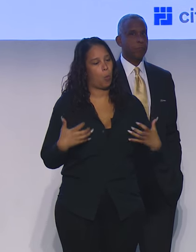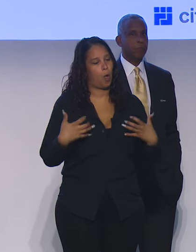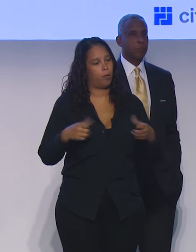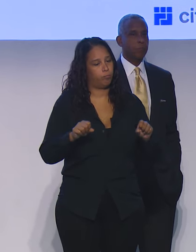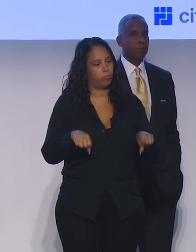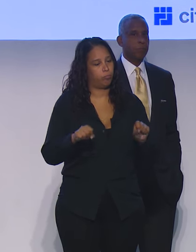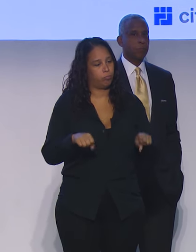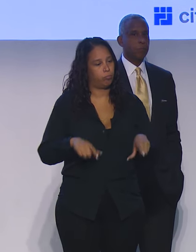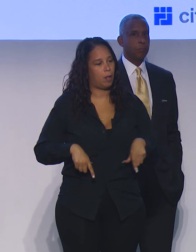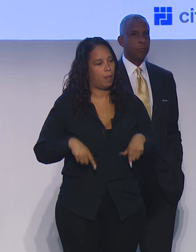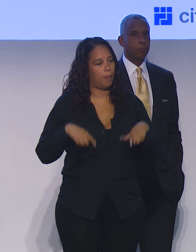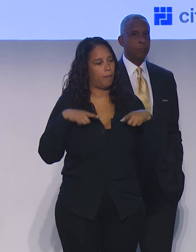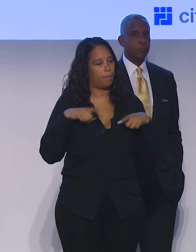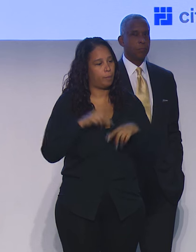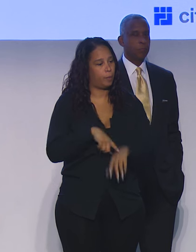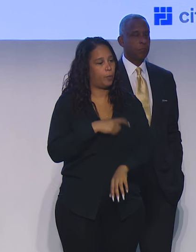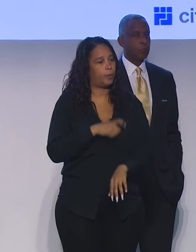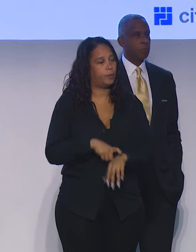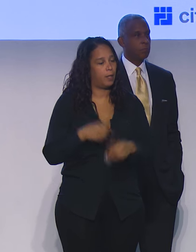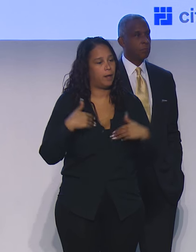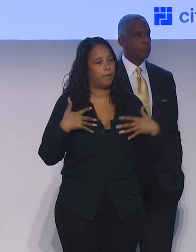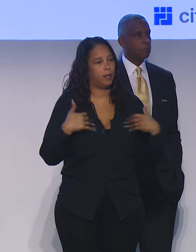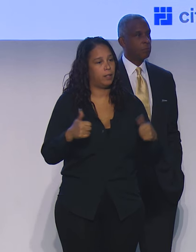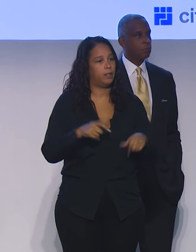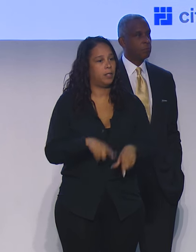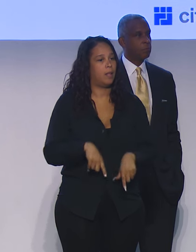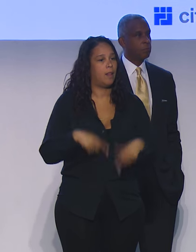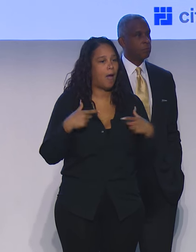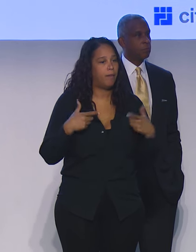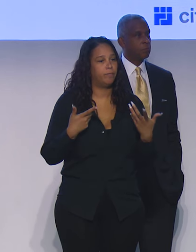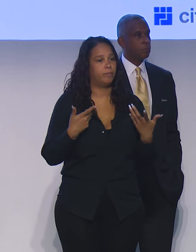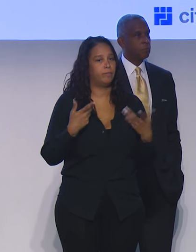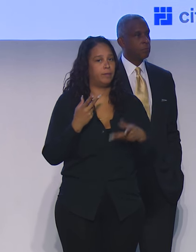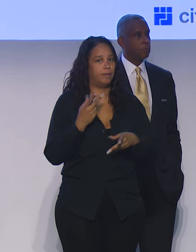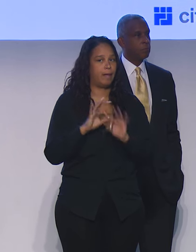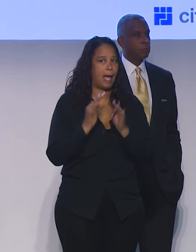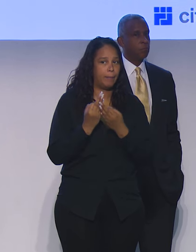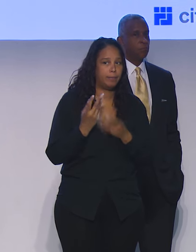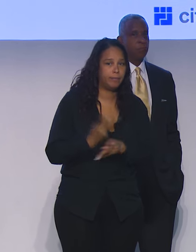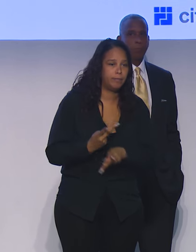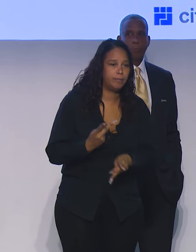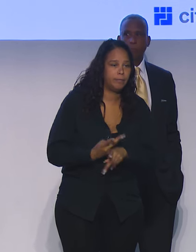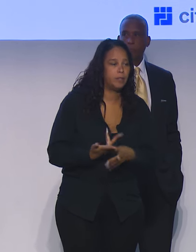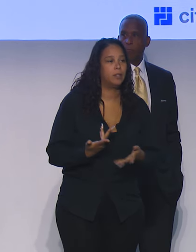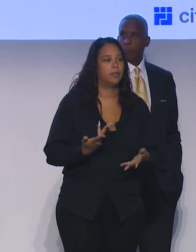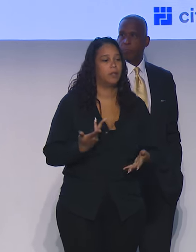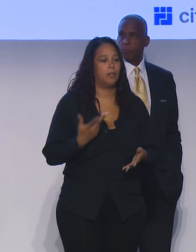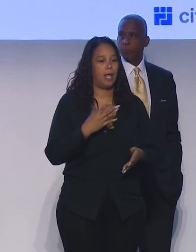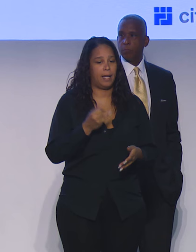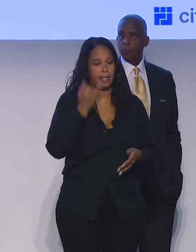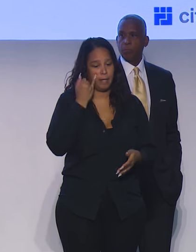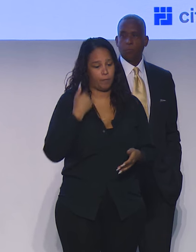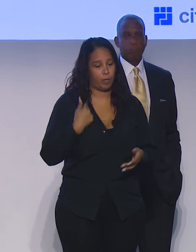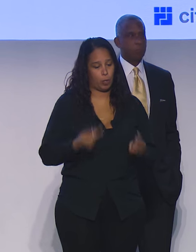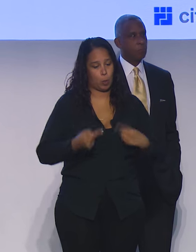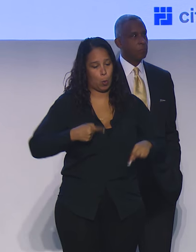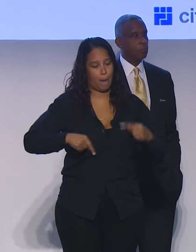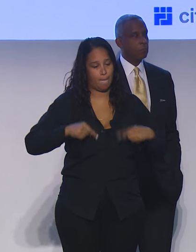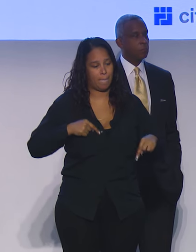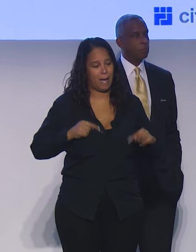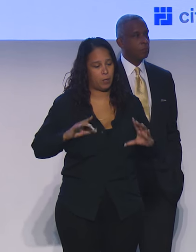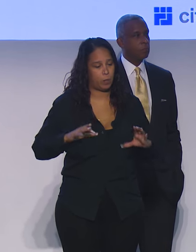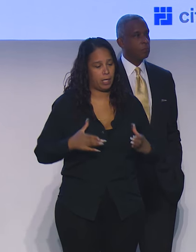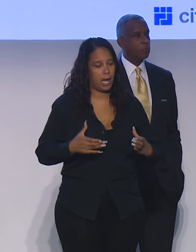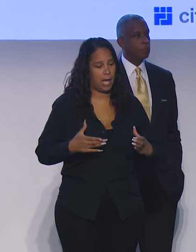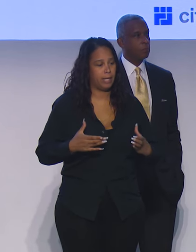hopefully, and healthy lives, we want our families to be cared for, and if we can go back to those kind of uniting principles, I think we can create some